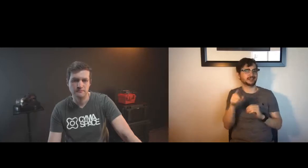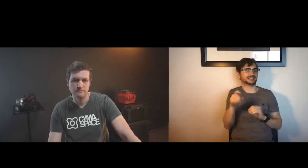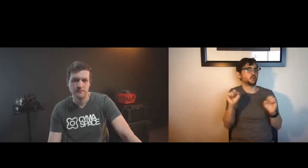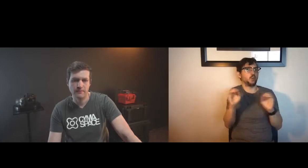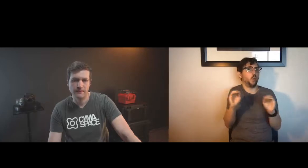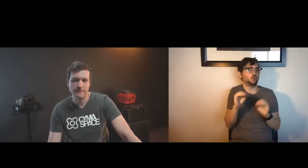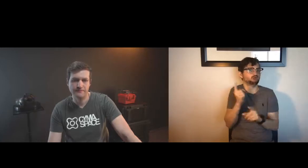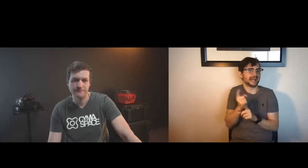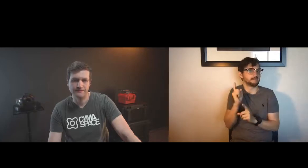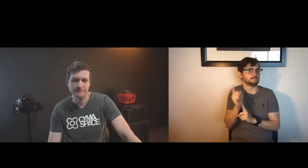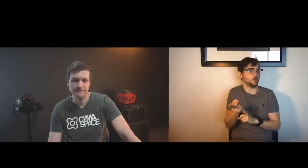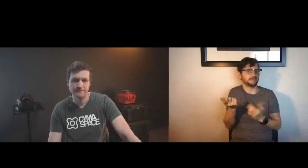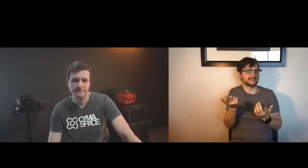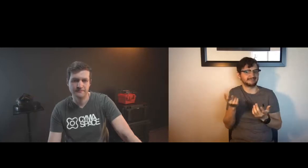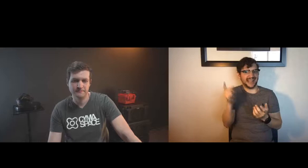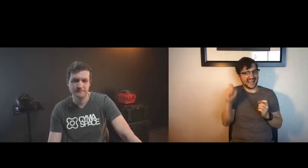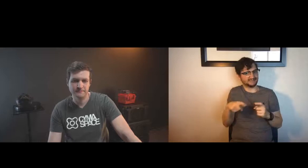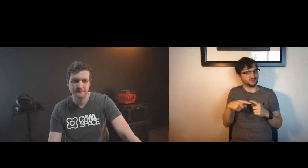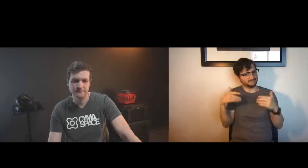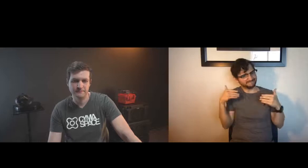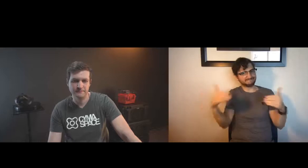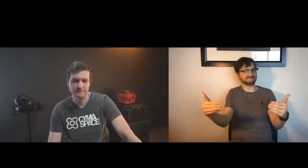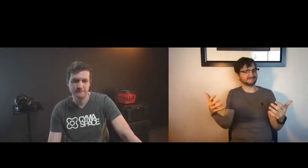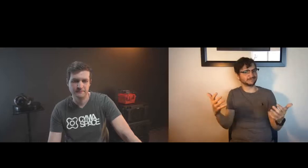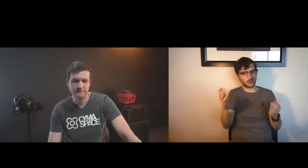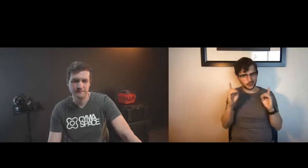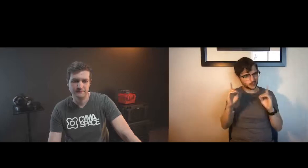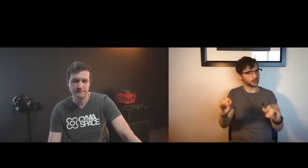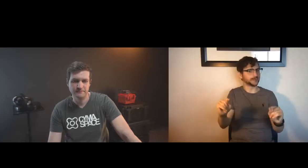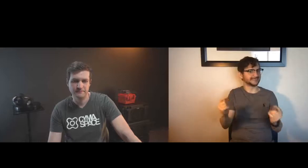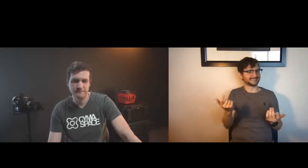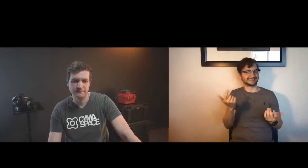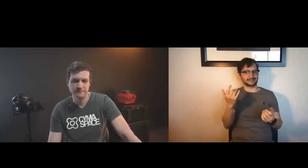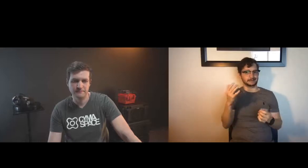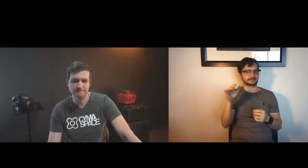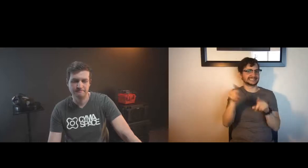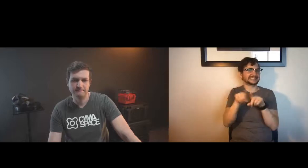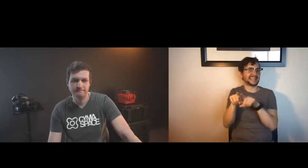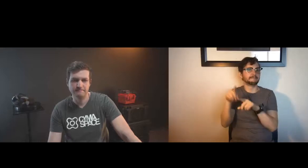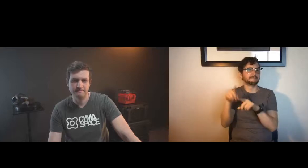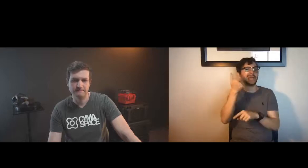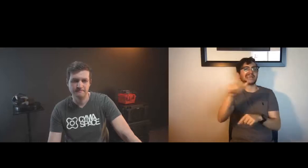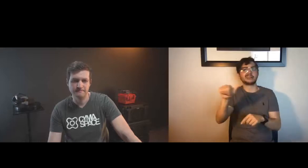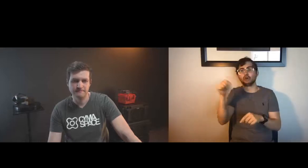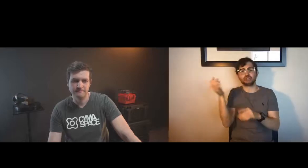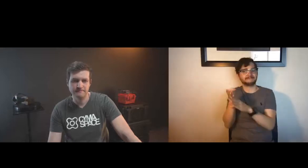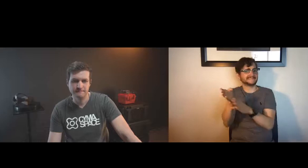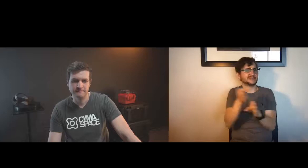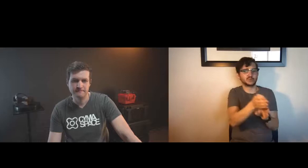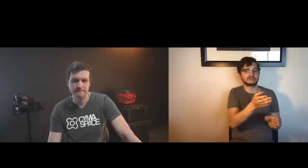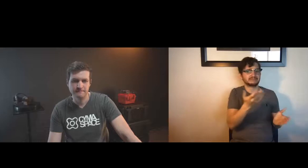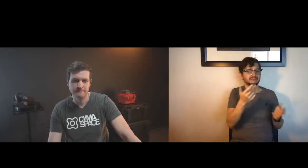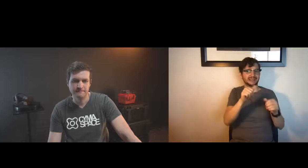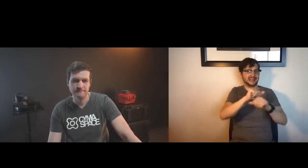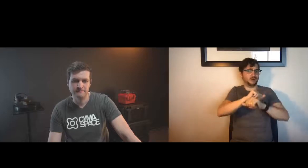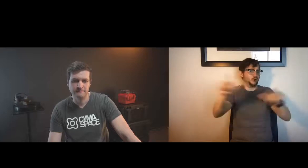just waiting for the opportunity to present itself but there will never be a right moment you just have to go for it and do it